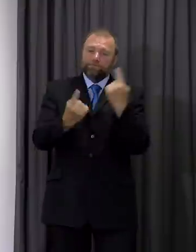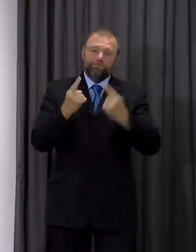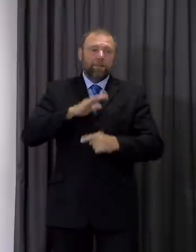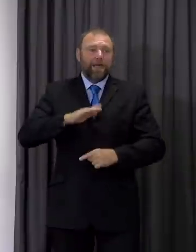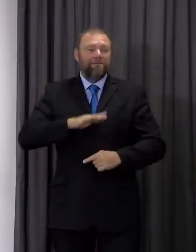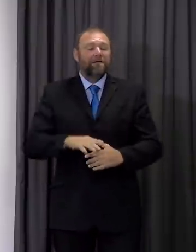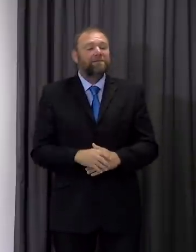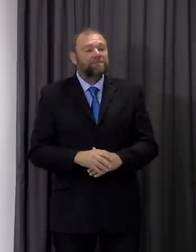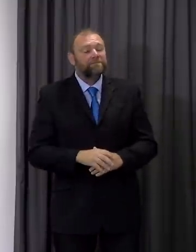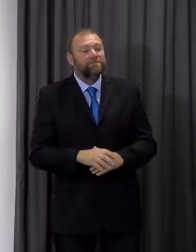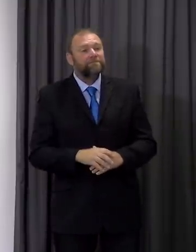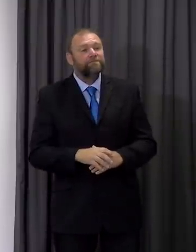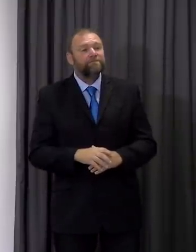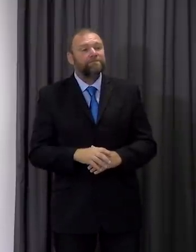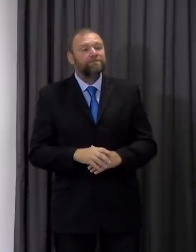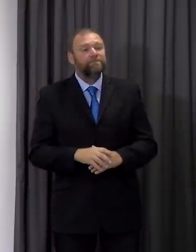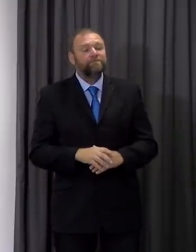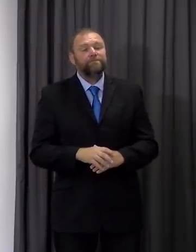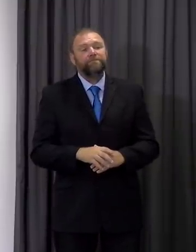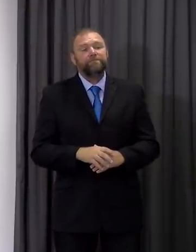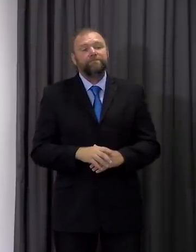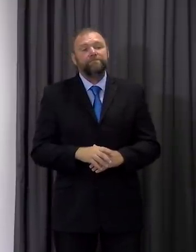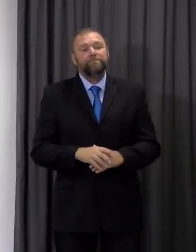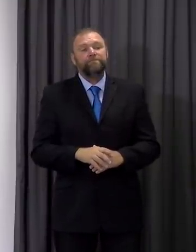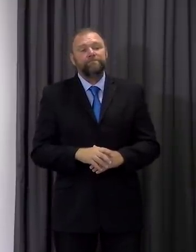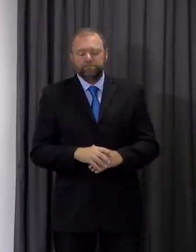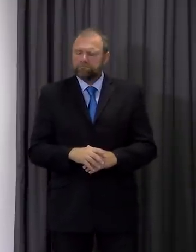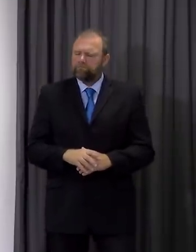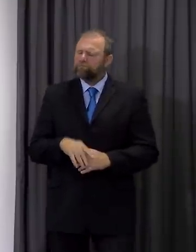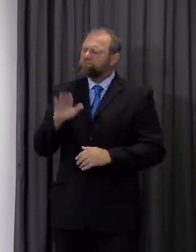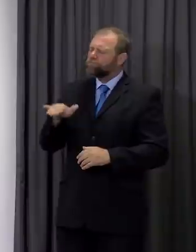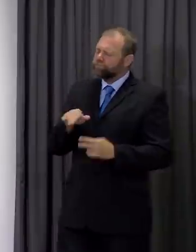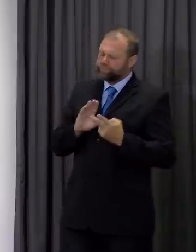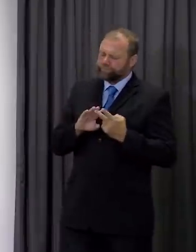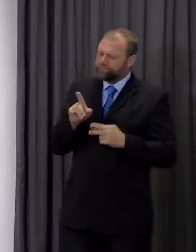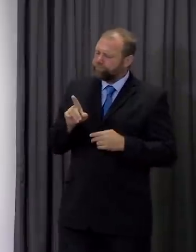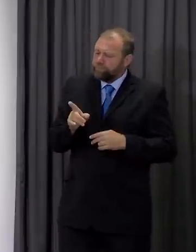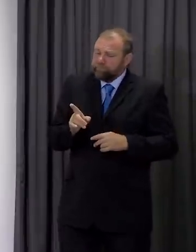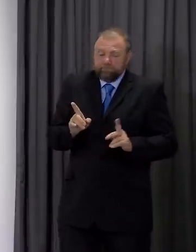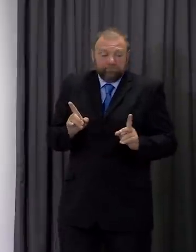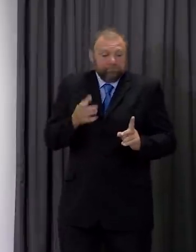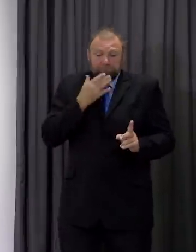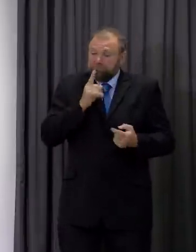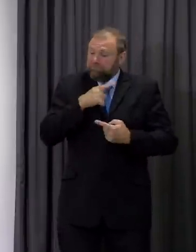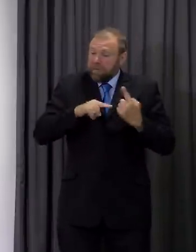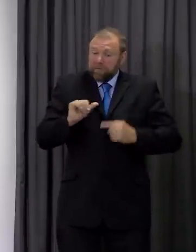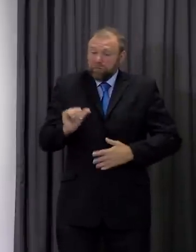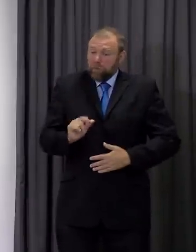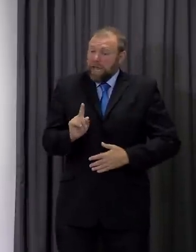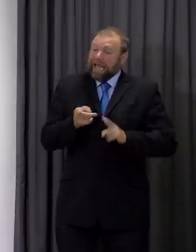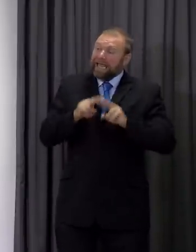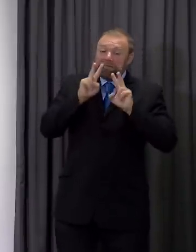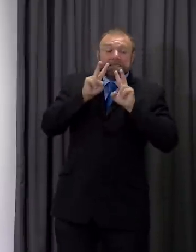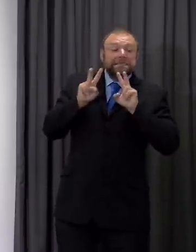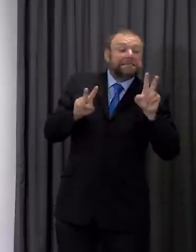Okay, thanks. Second question. What should people do if they see others, for example their neighbours, breaking the new rules and if the